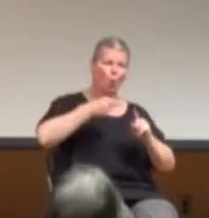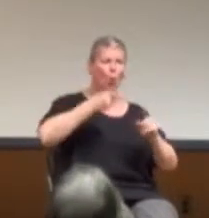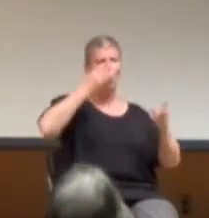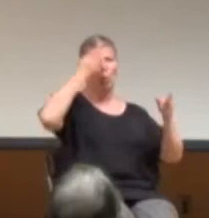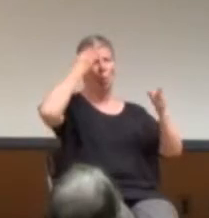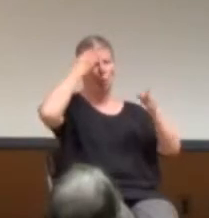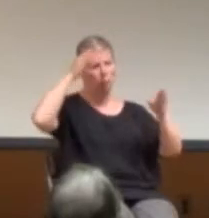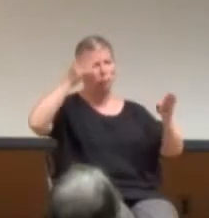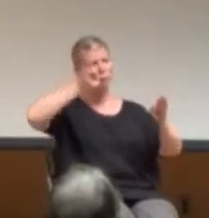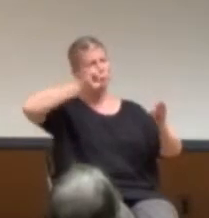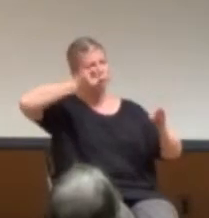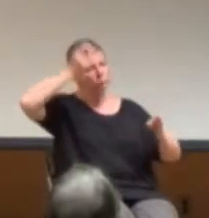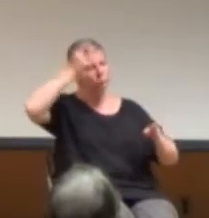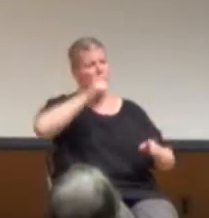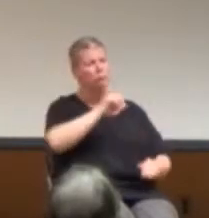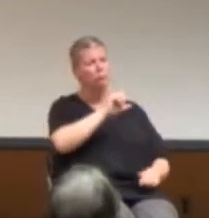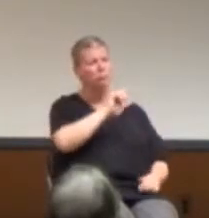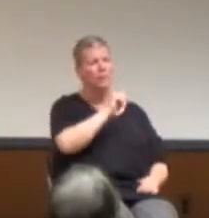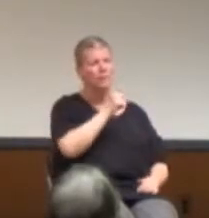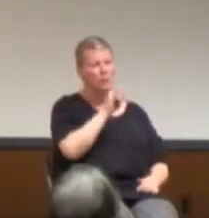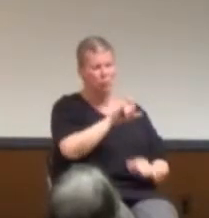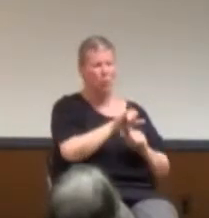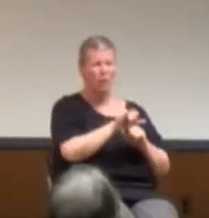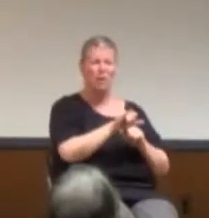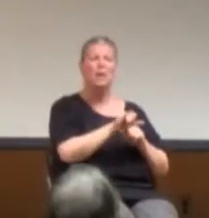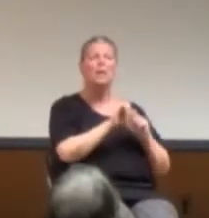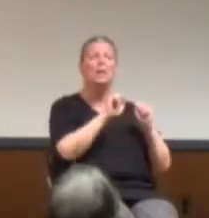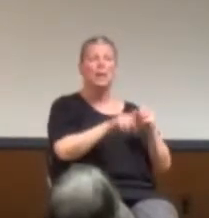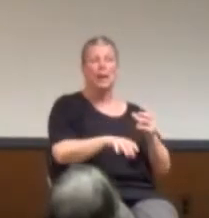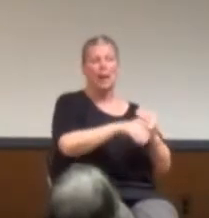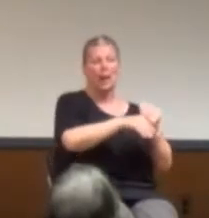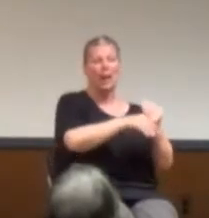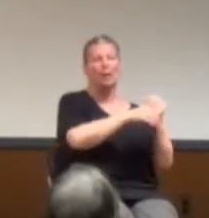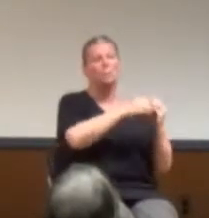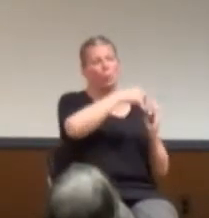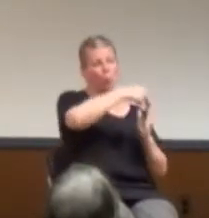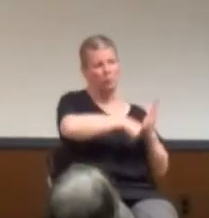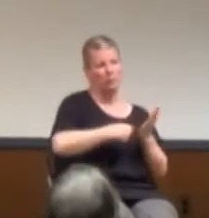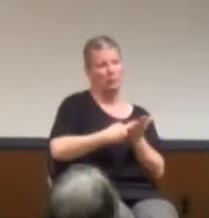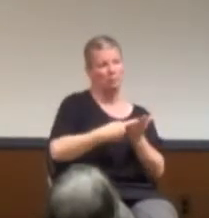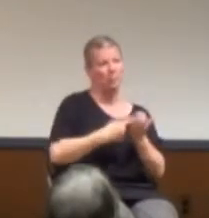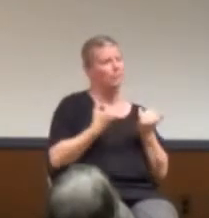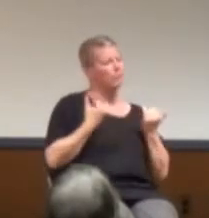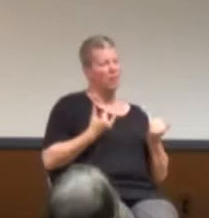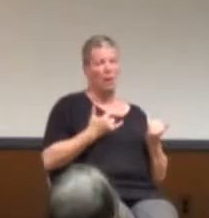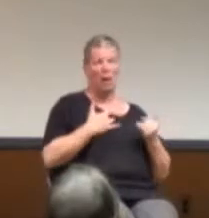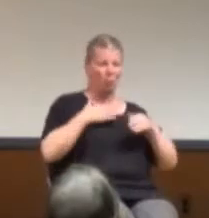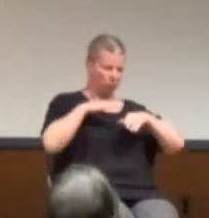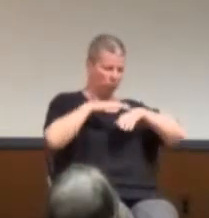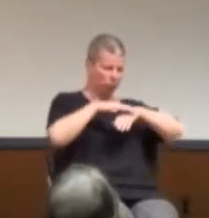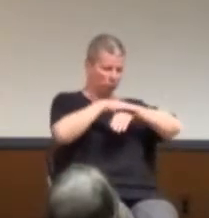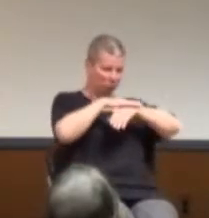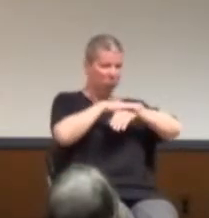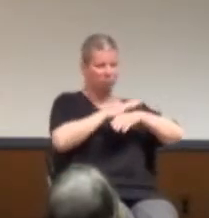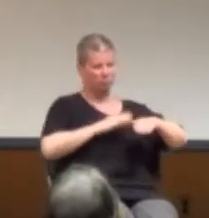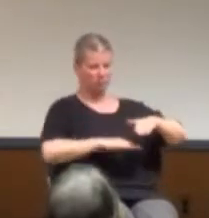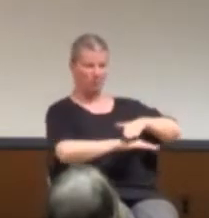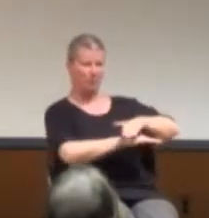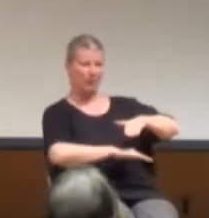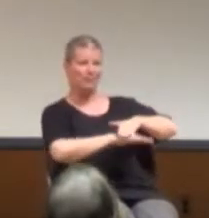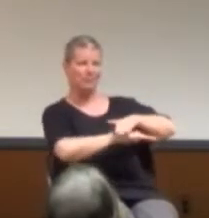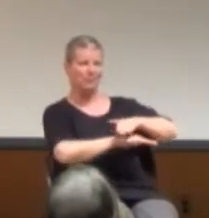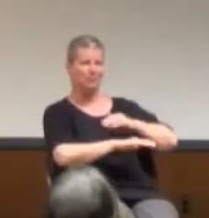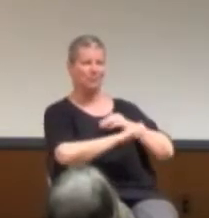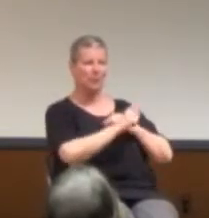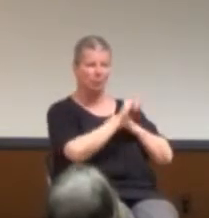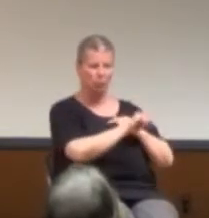asexuality more, we can start looking at those topics more. But for the time being, I think there is a reason that we have the asexuality one-on-one, and